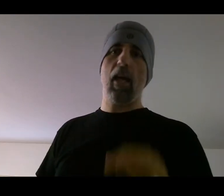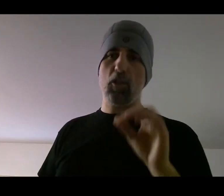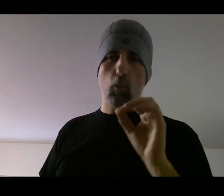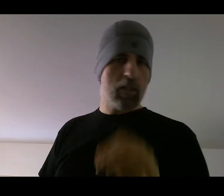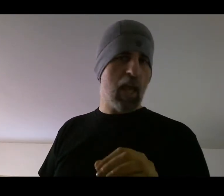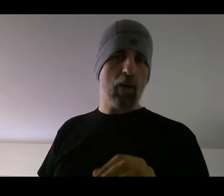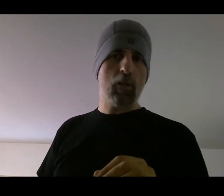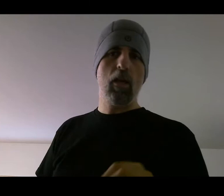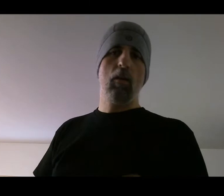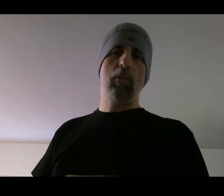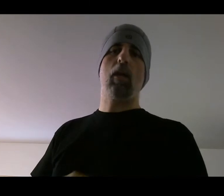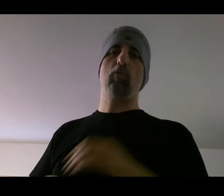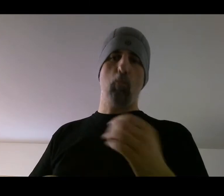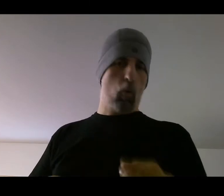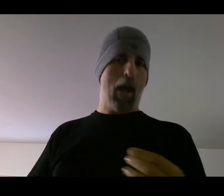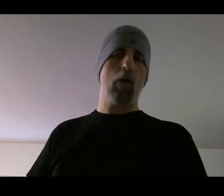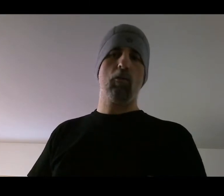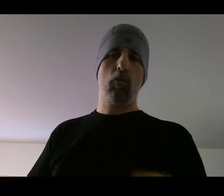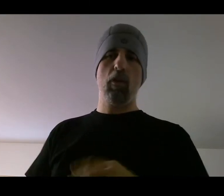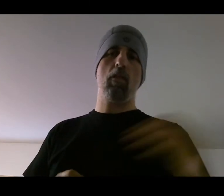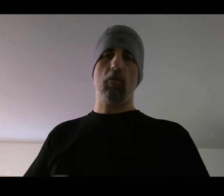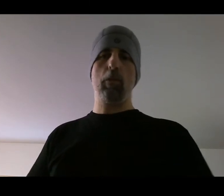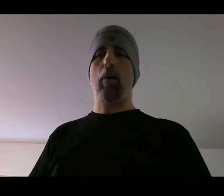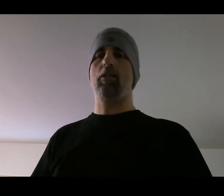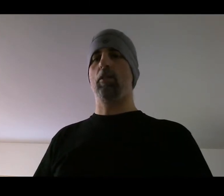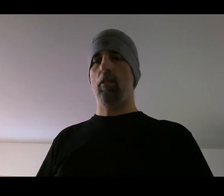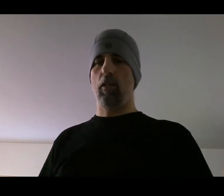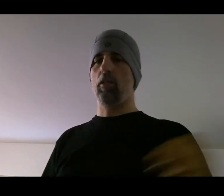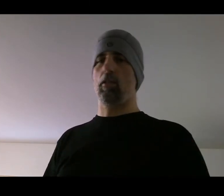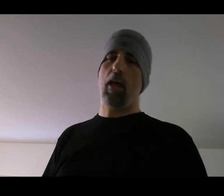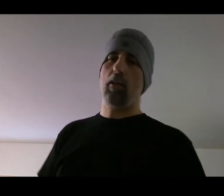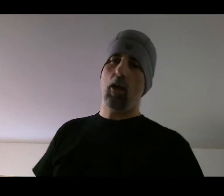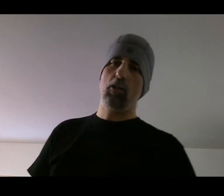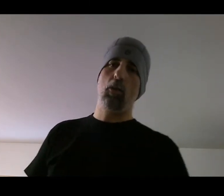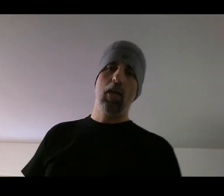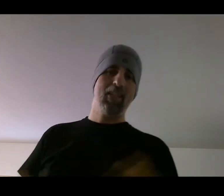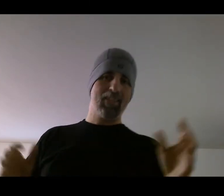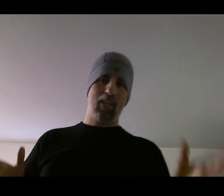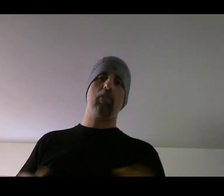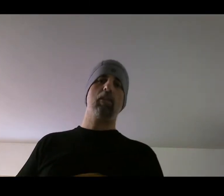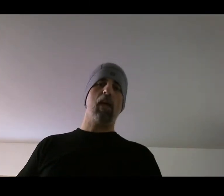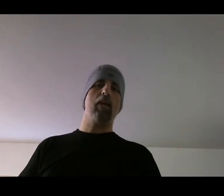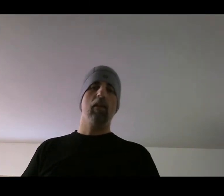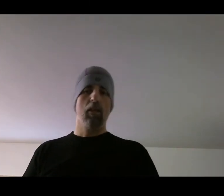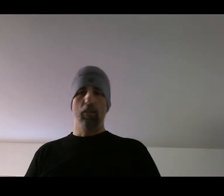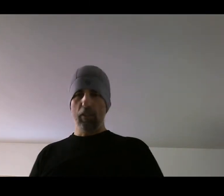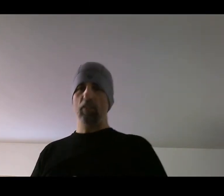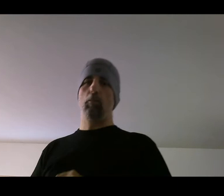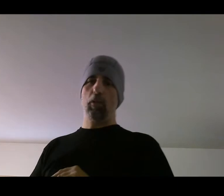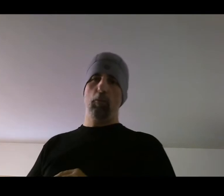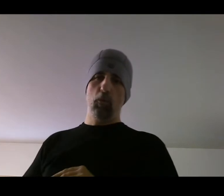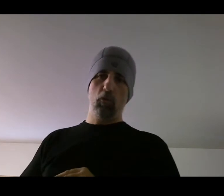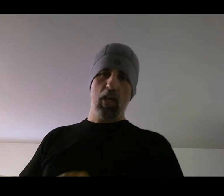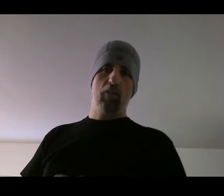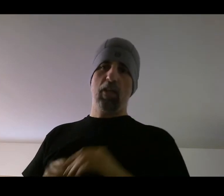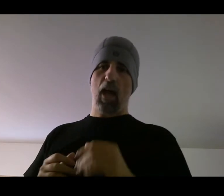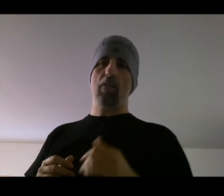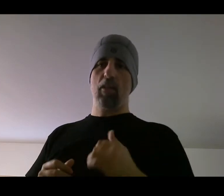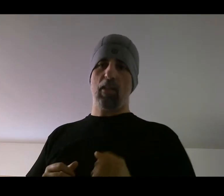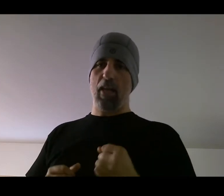and your one counter becomes more powerful than the three punches that they just landed on you. Stuff like that needs to be removed. The guy that is landing